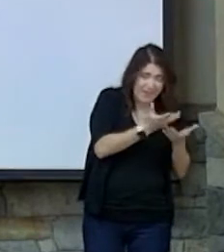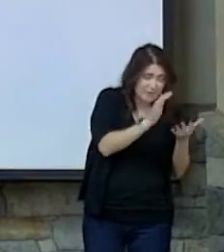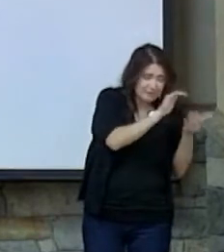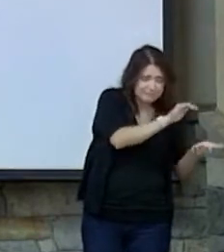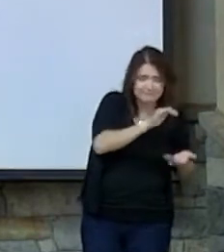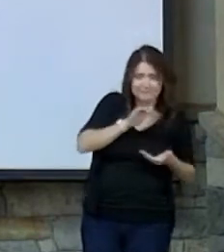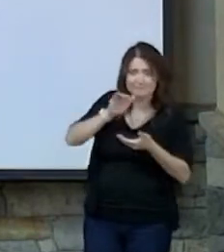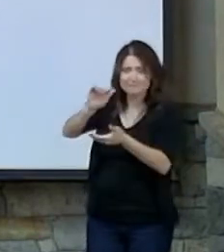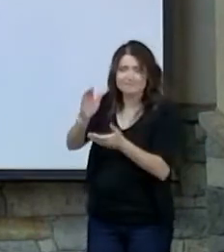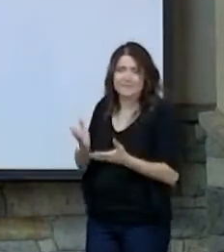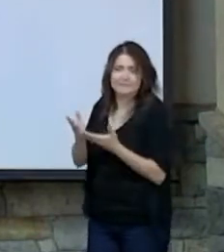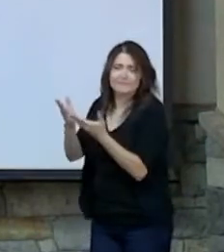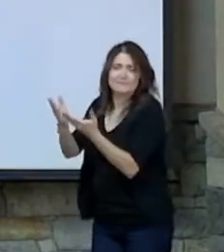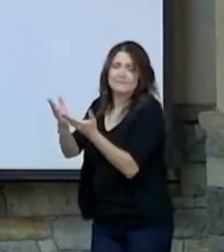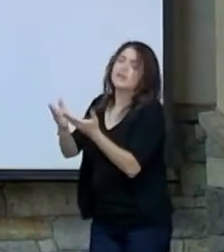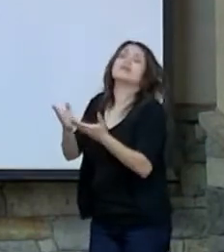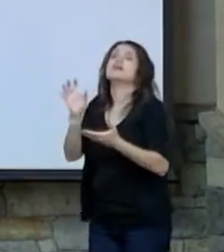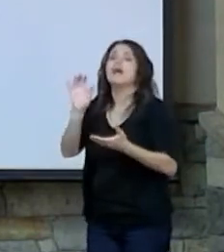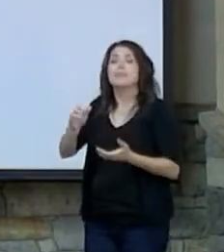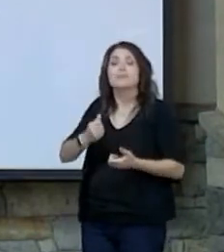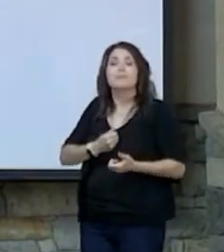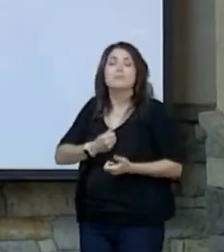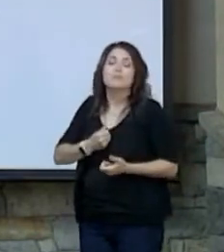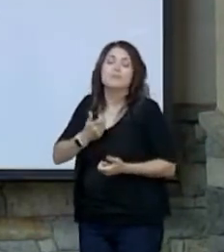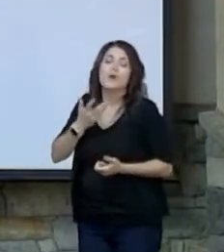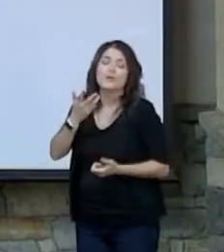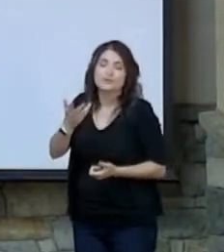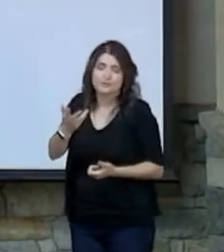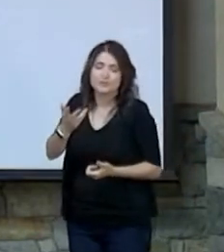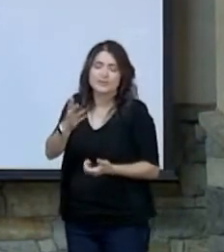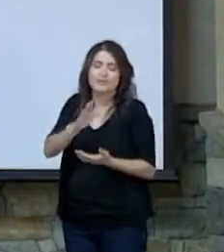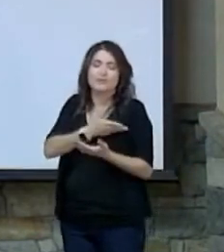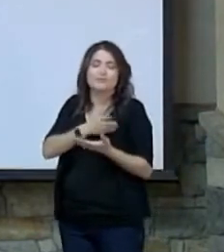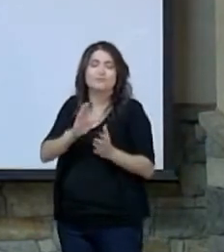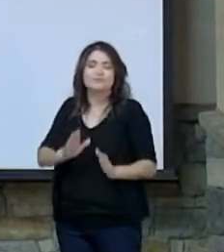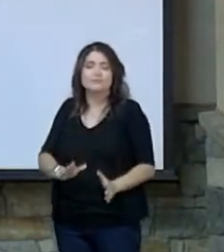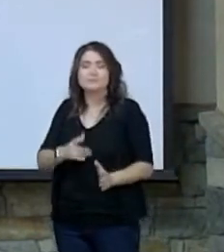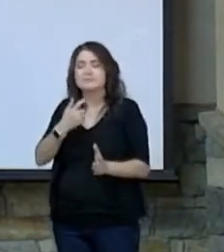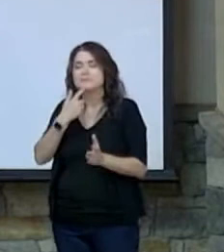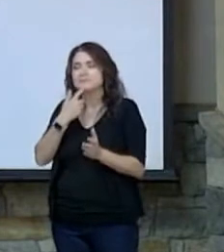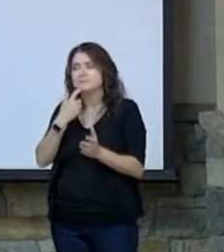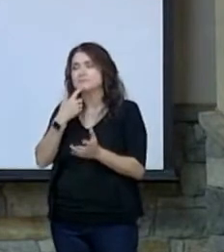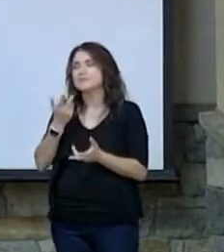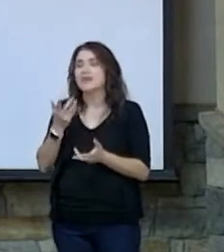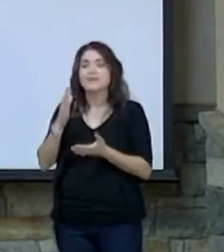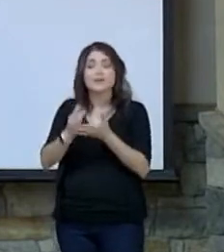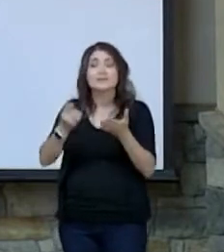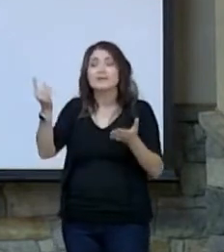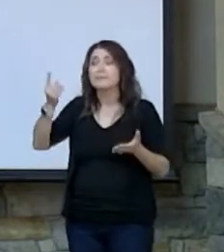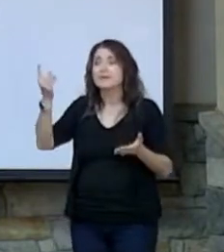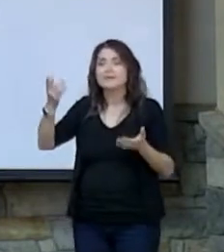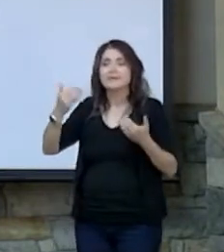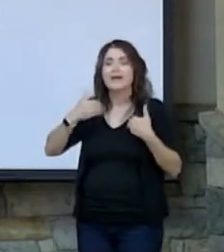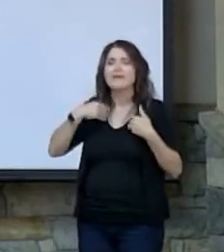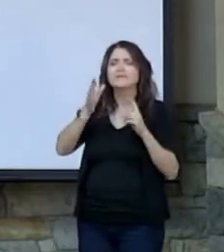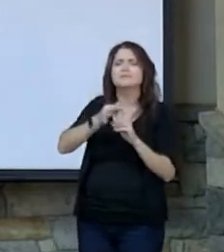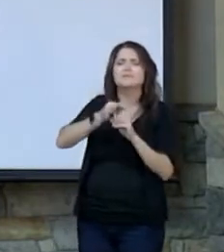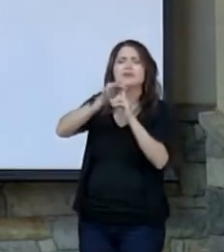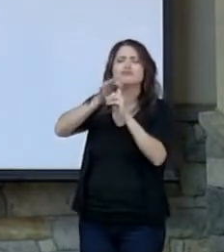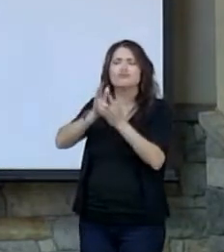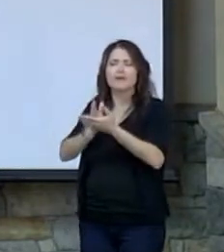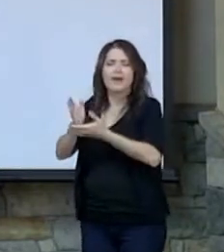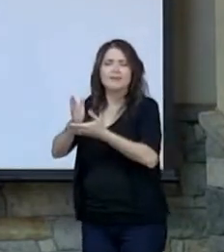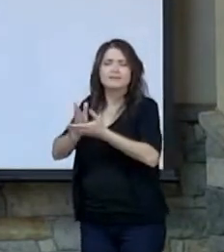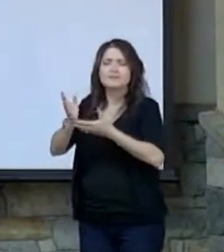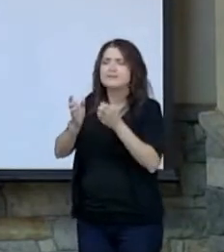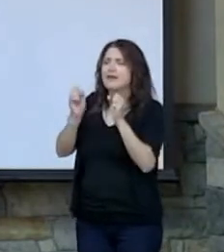And the poetry here, the psalmist says, there's somebody that has special rights that gets to